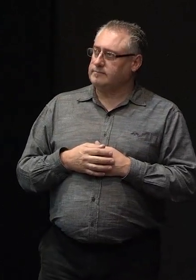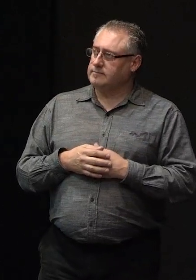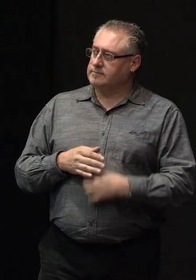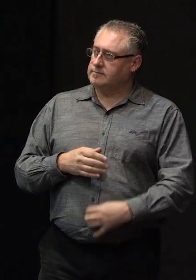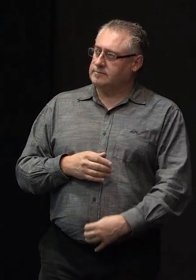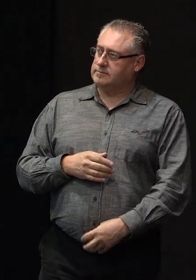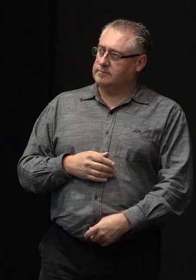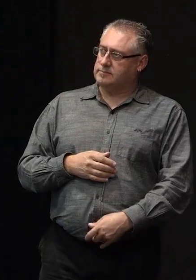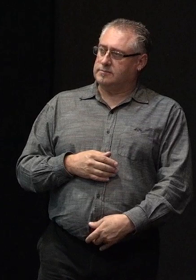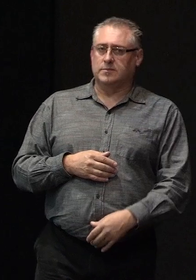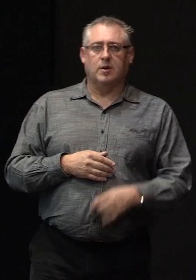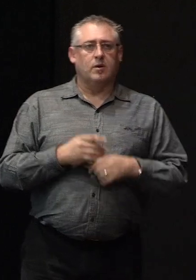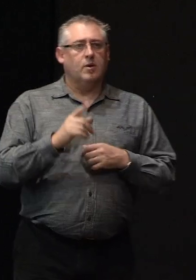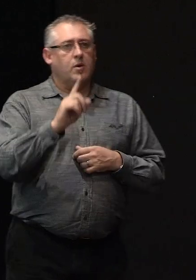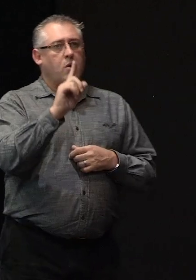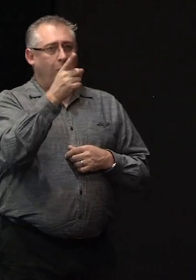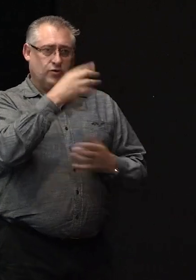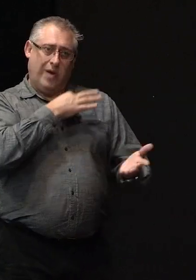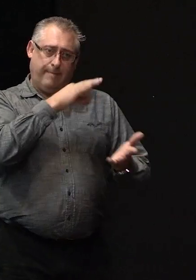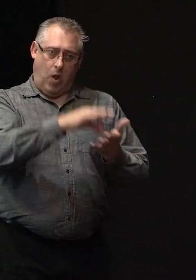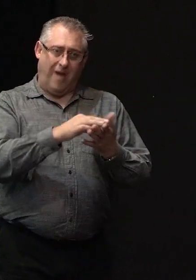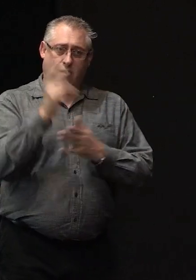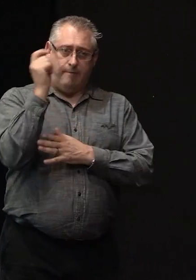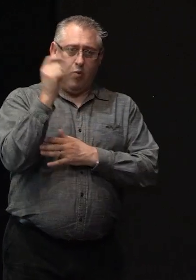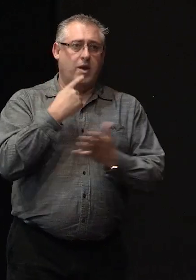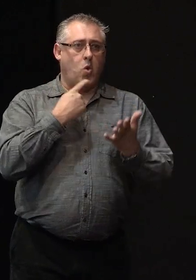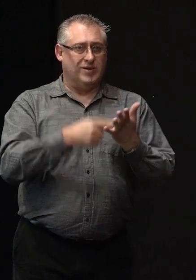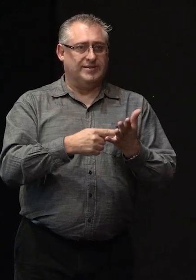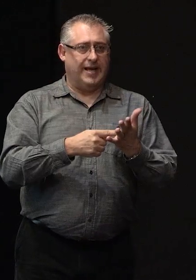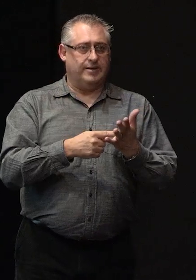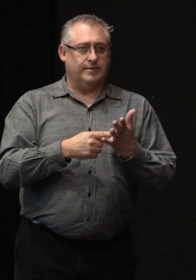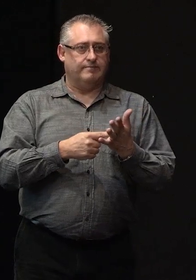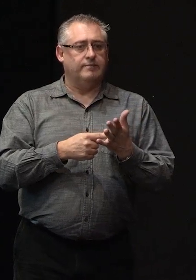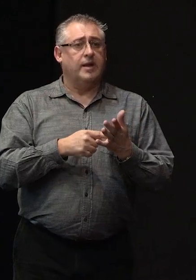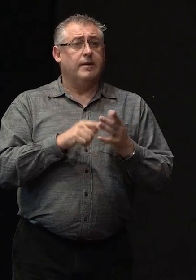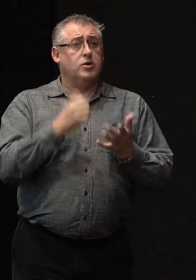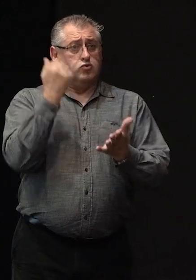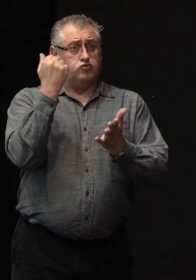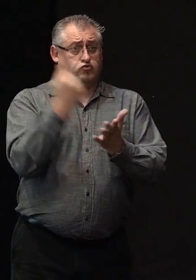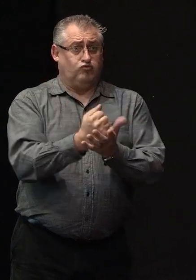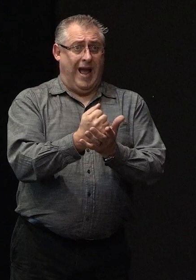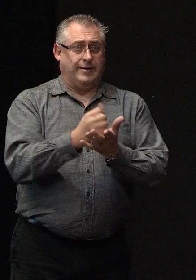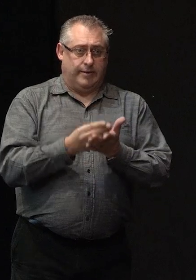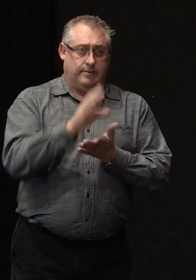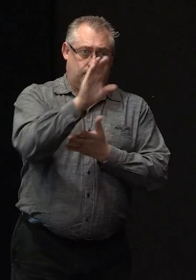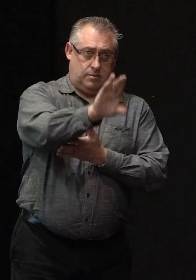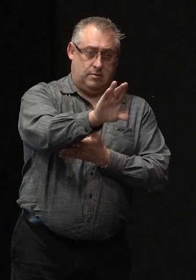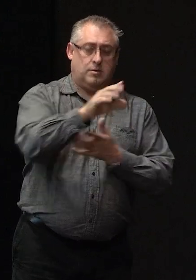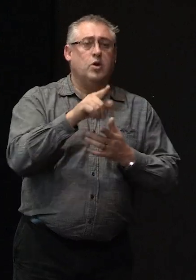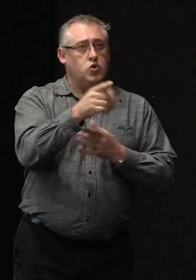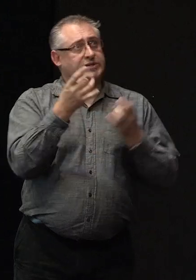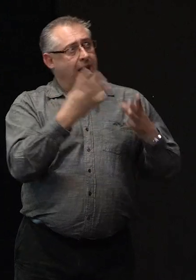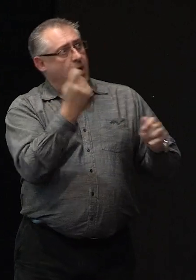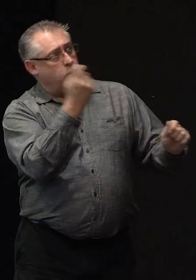hi yes once you apply for building consent and your building consent gets granted and you start working on your